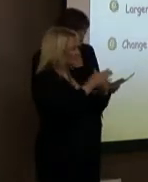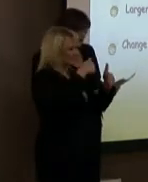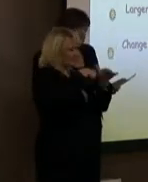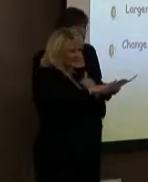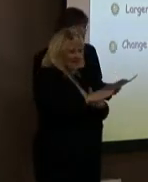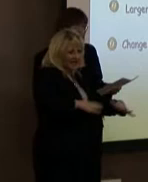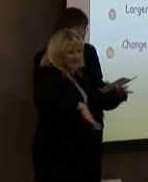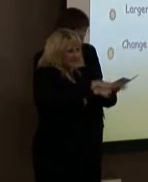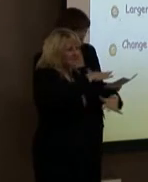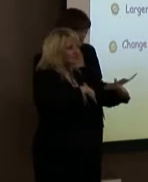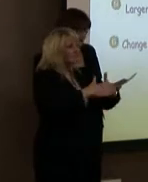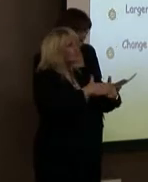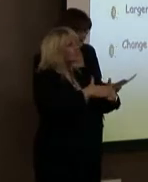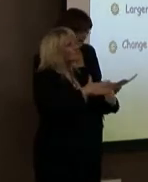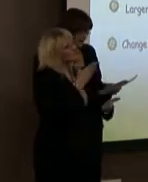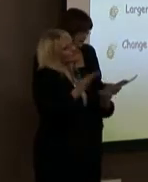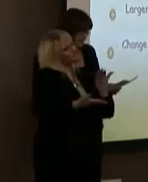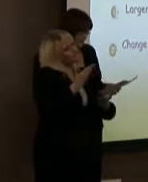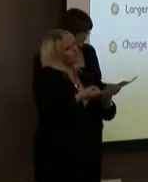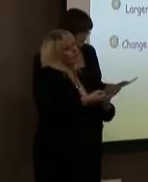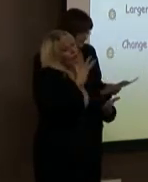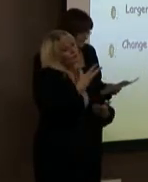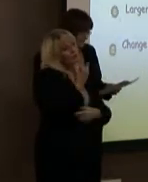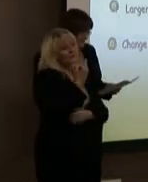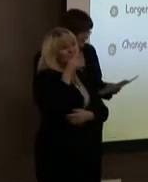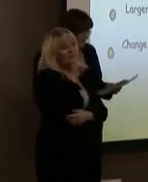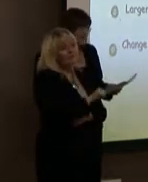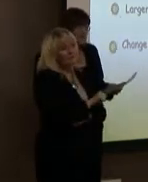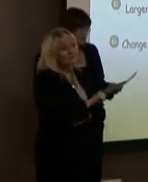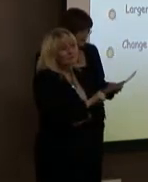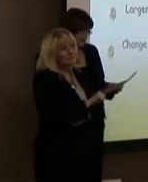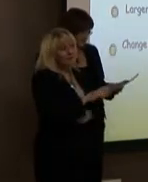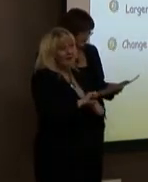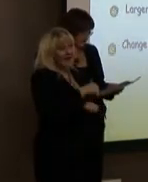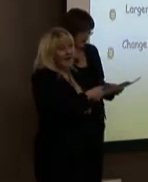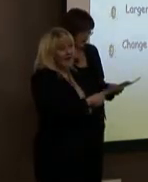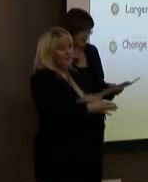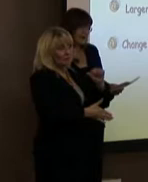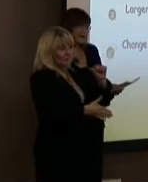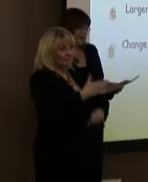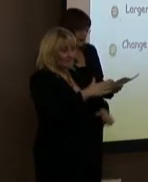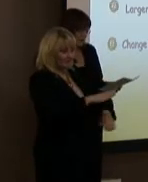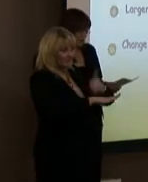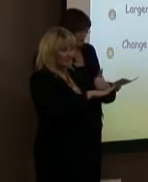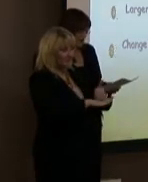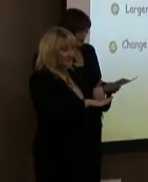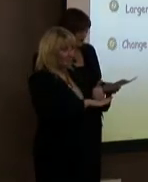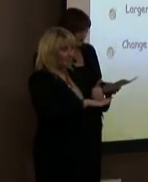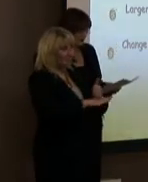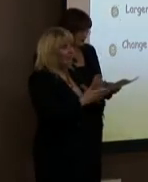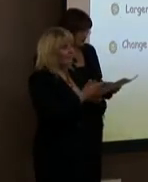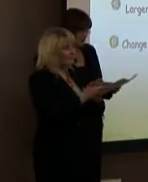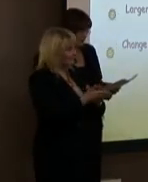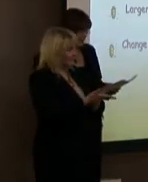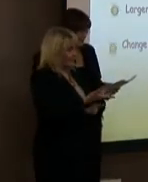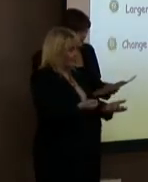which we estimate to cost about 6,000. After the initial setting up costs, income will be generated